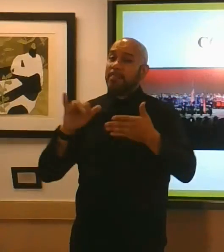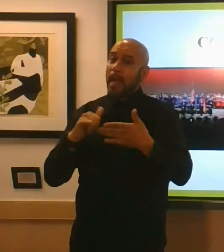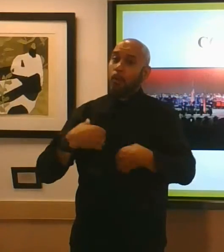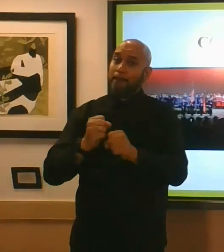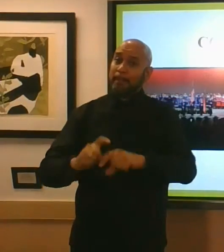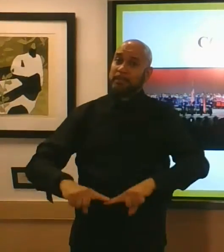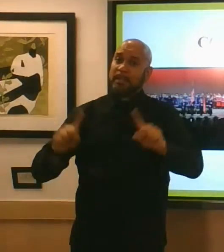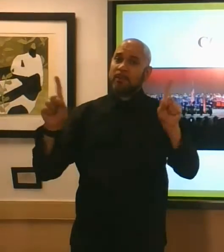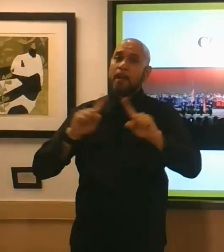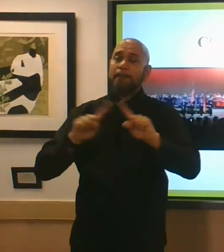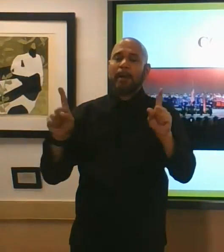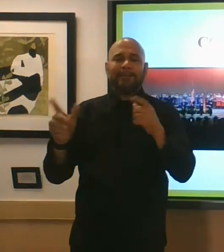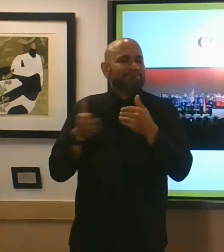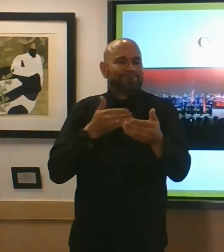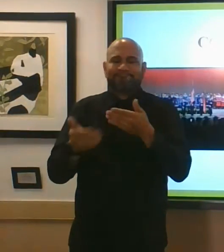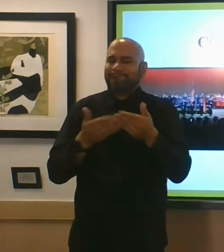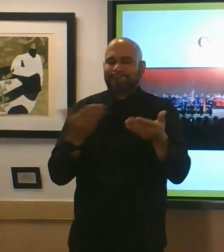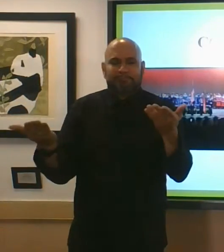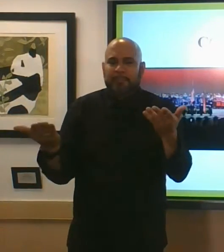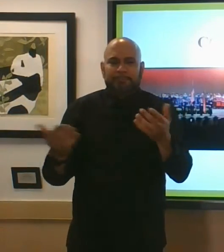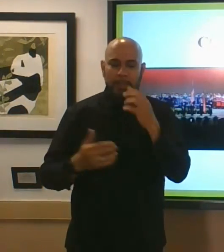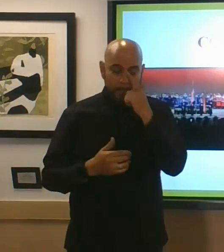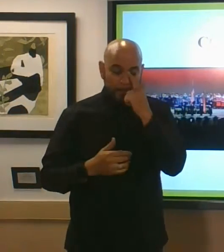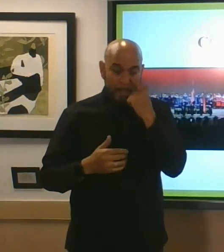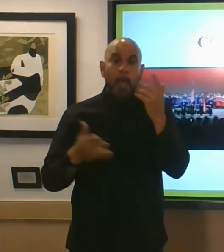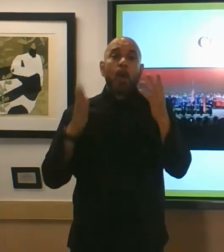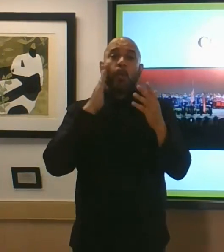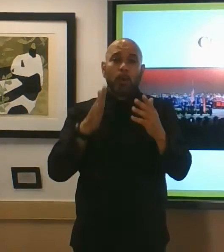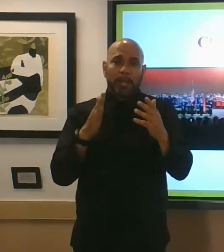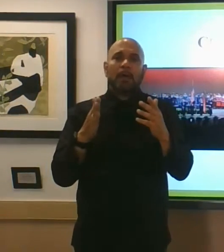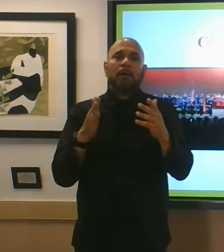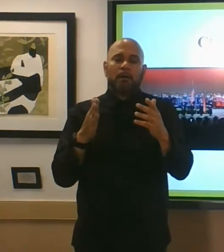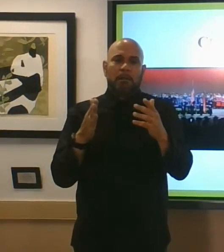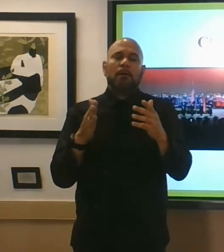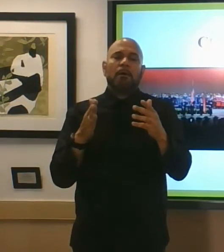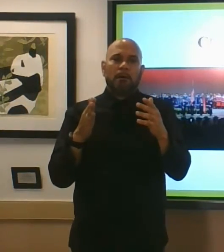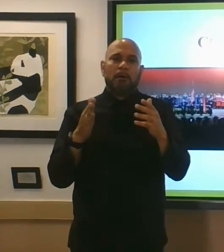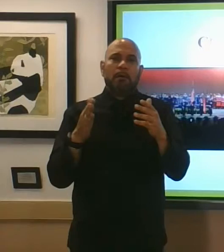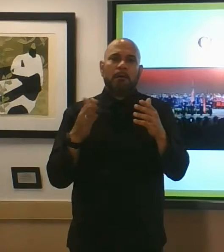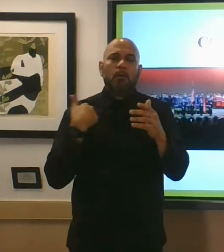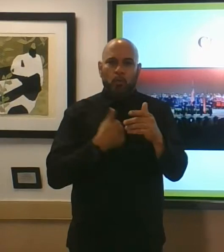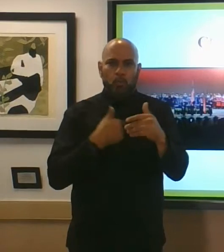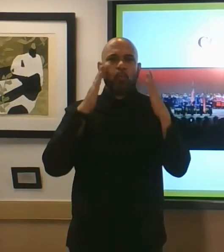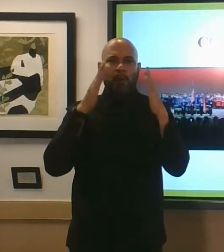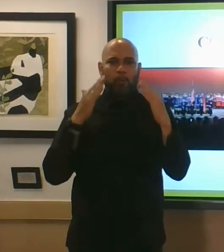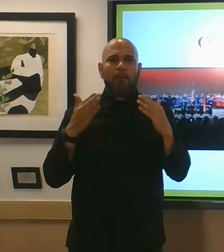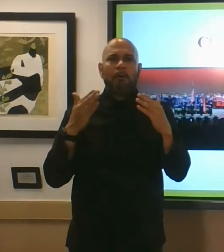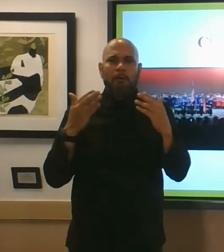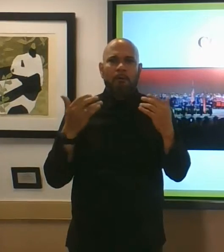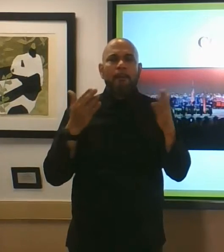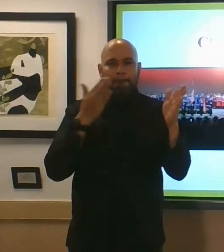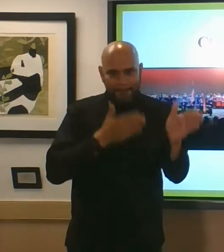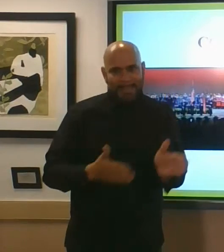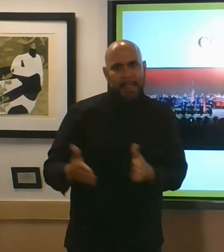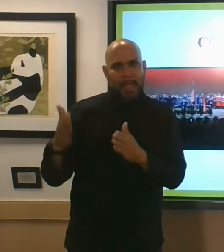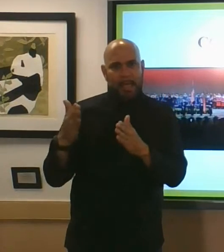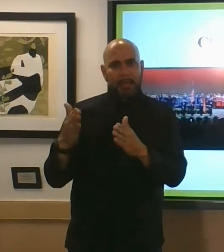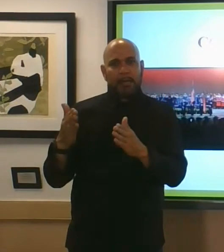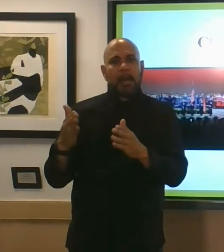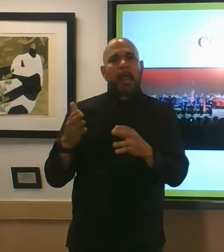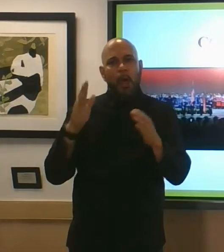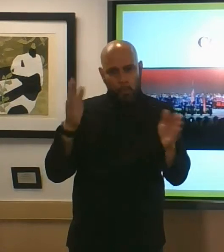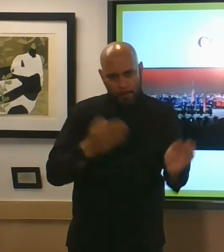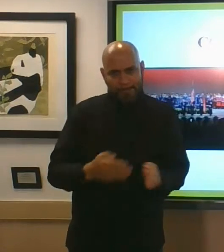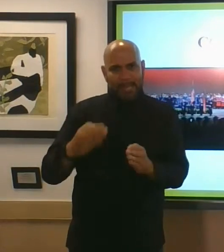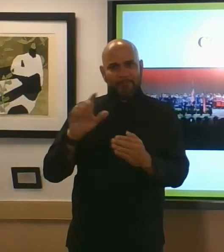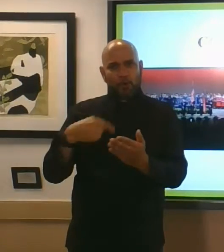but be that as it is we will we will plan and we are planning